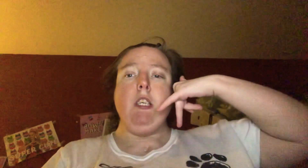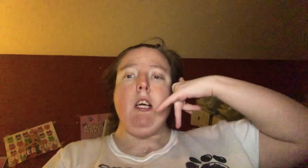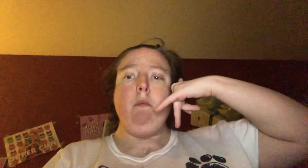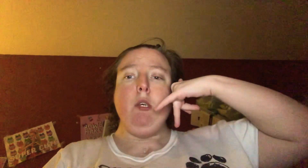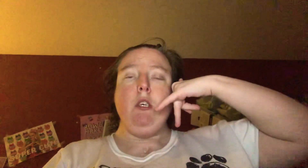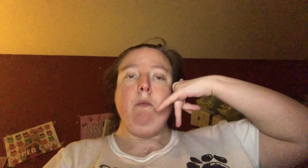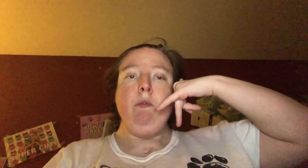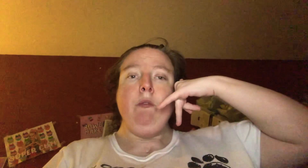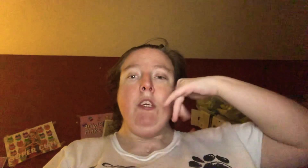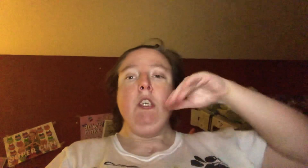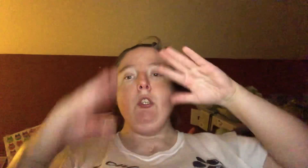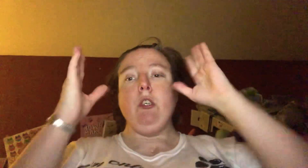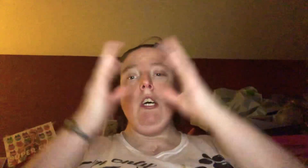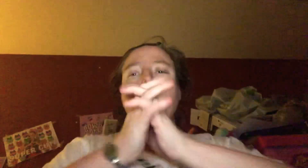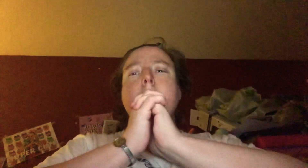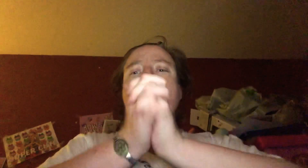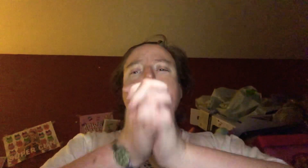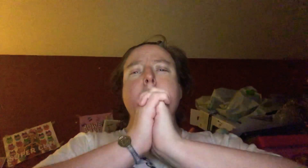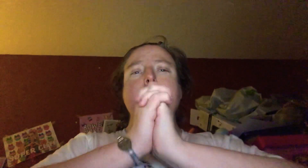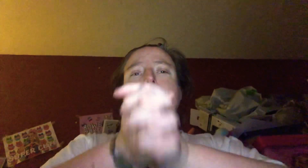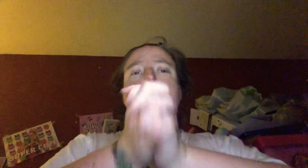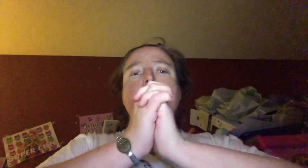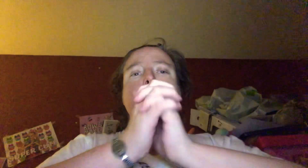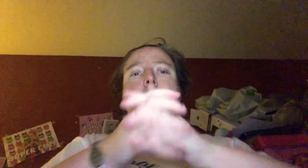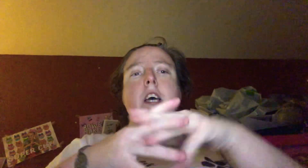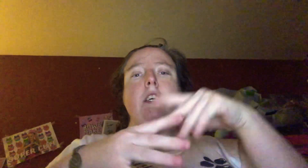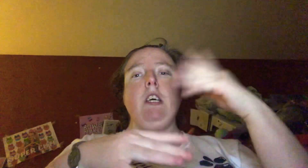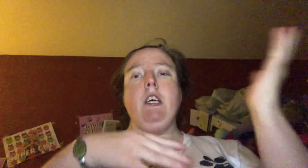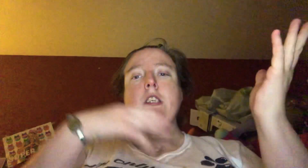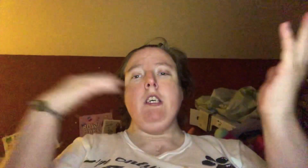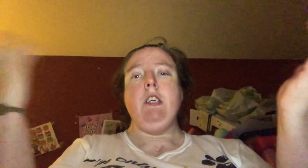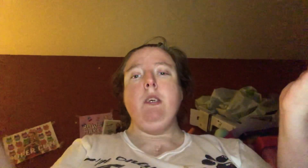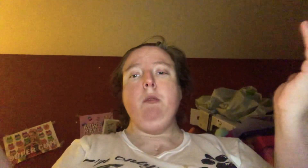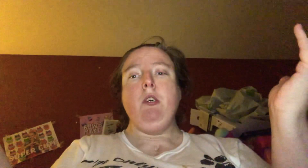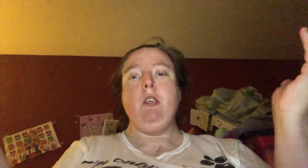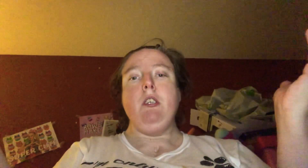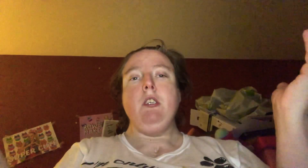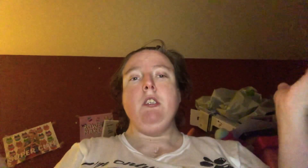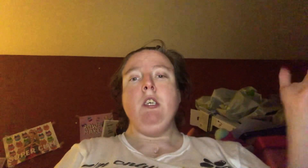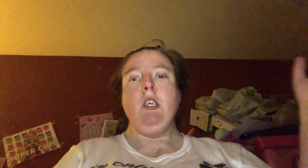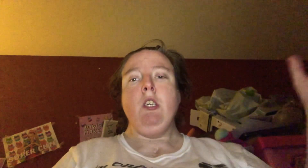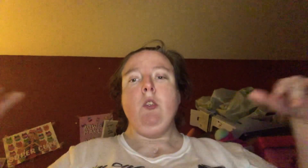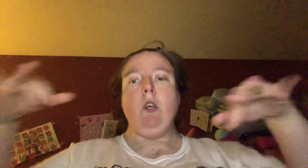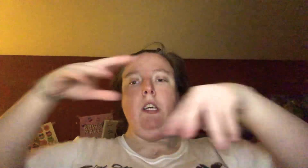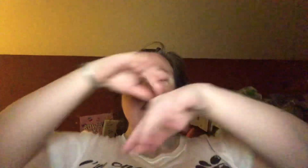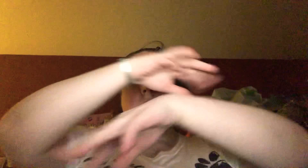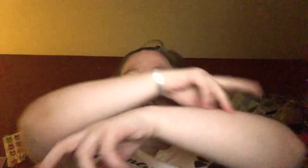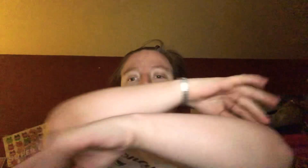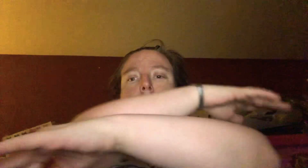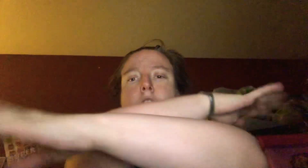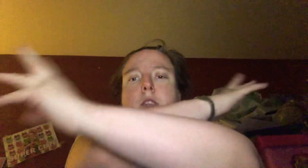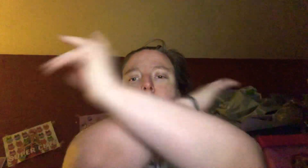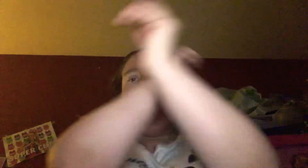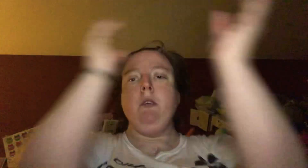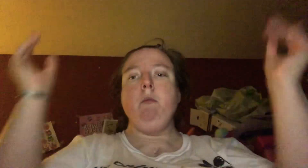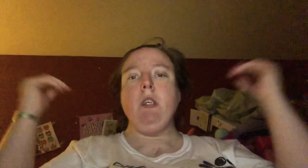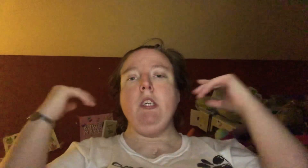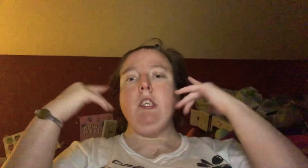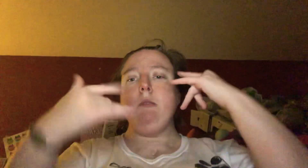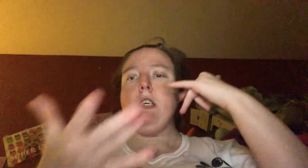number So call me maybe And all the other boys Try to chase me But here's my